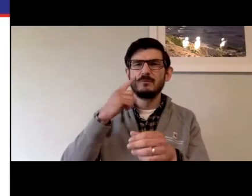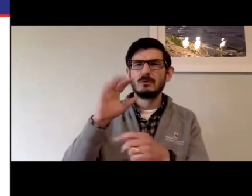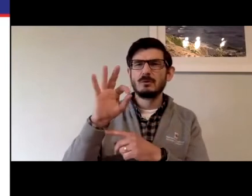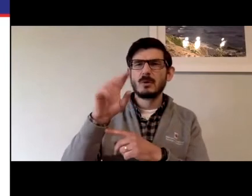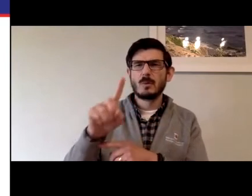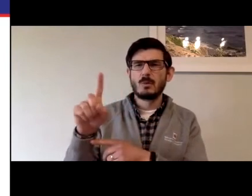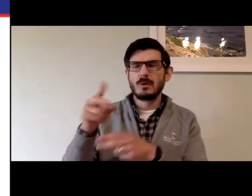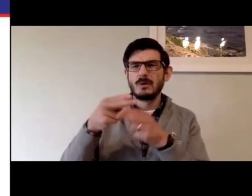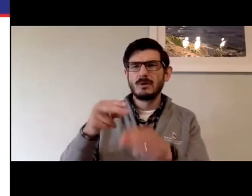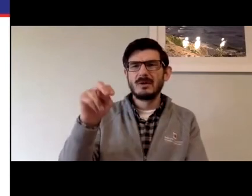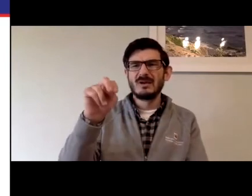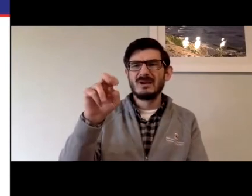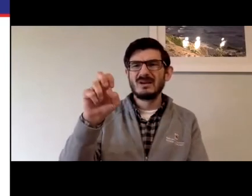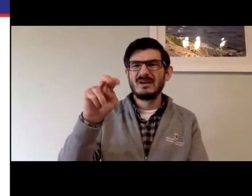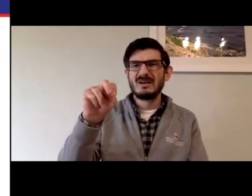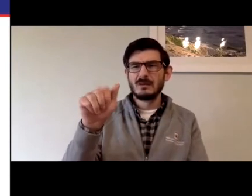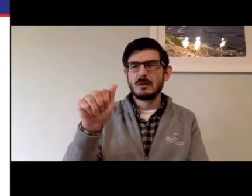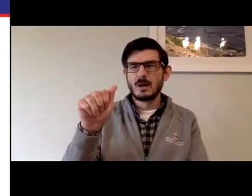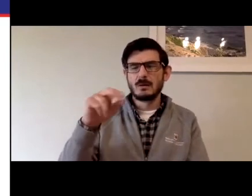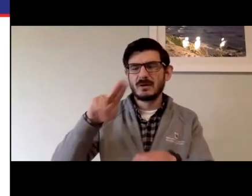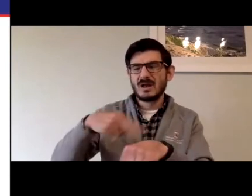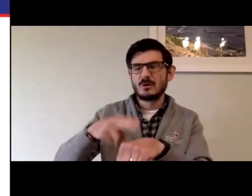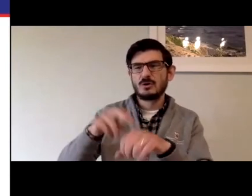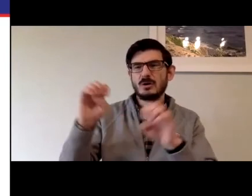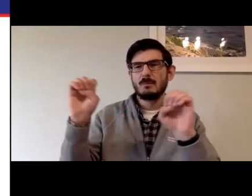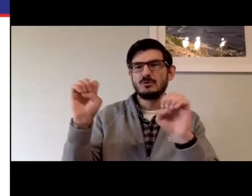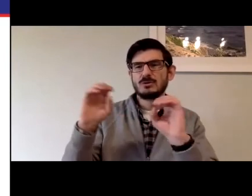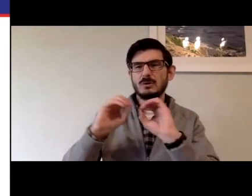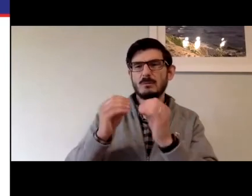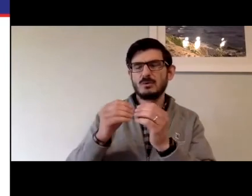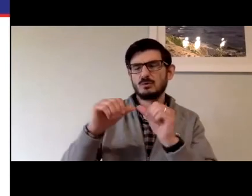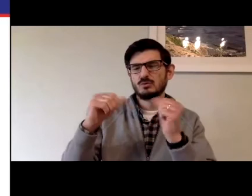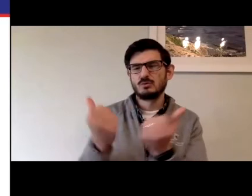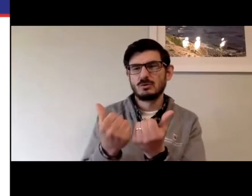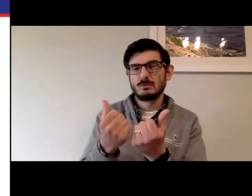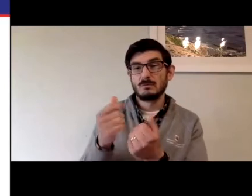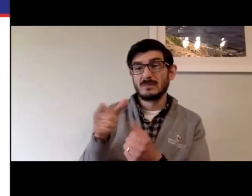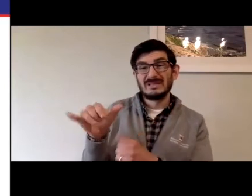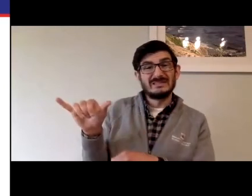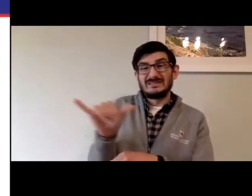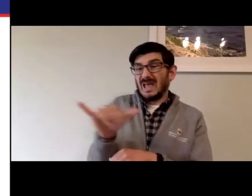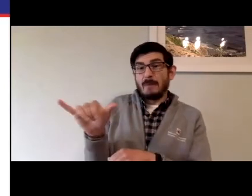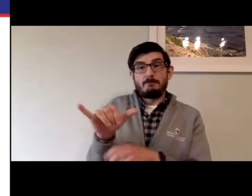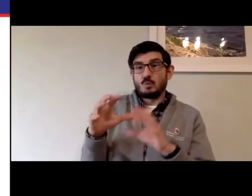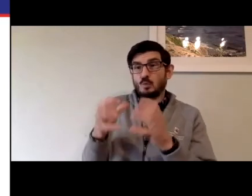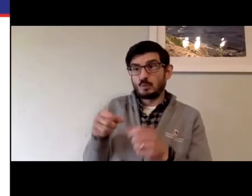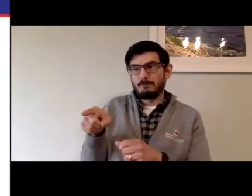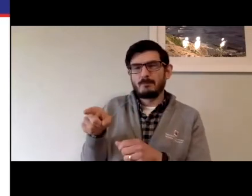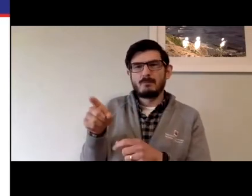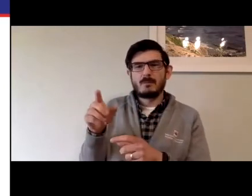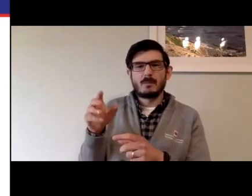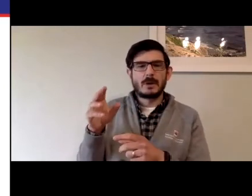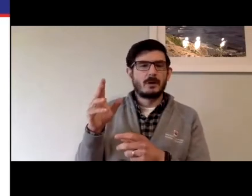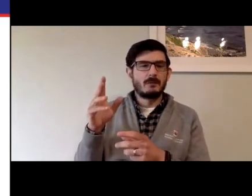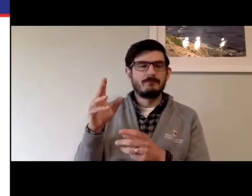An industry group that you very well know, called NENA, the National Emergency Numbering Association, NENA.